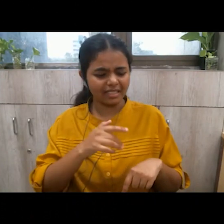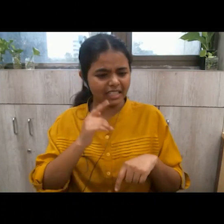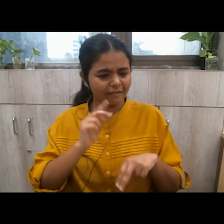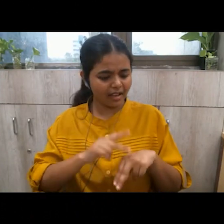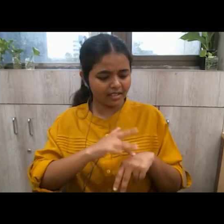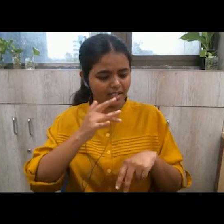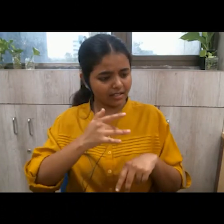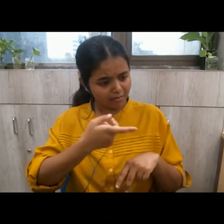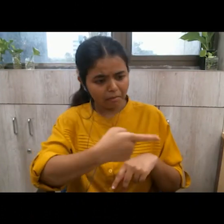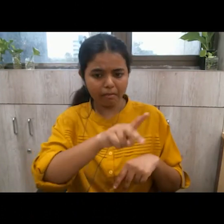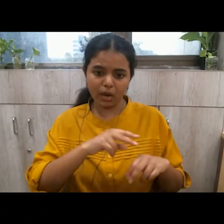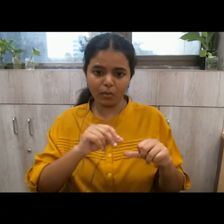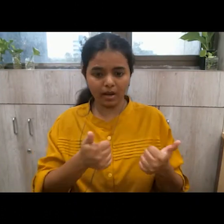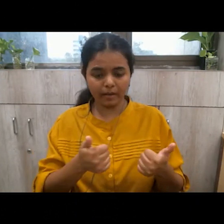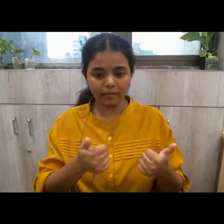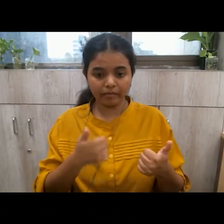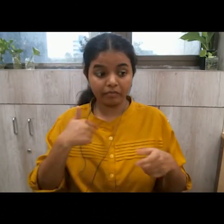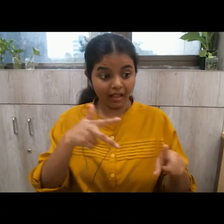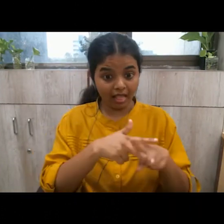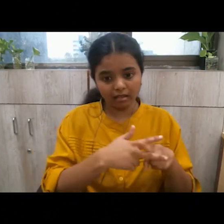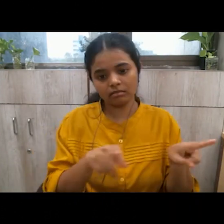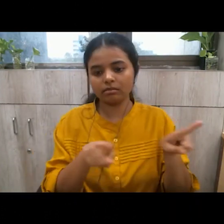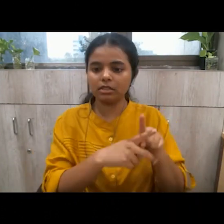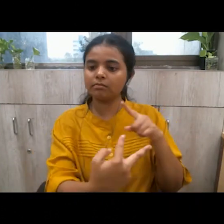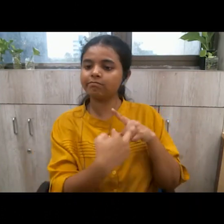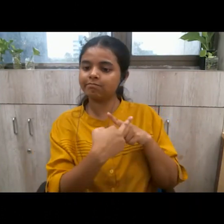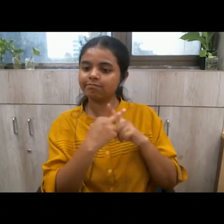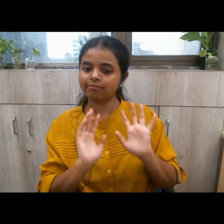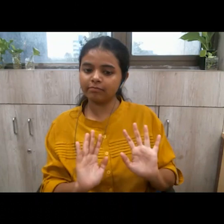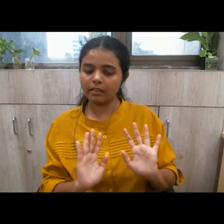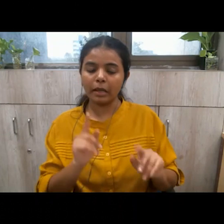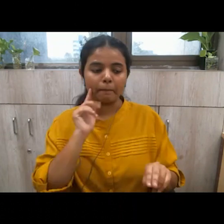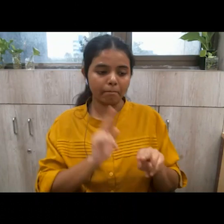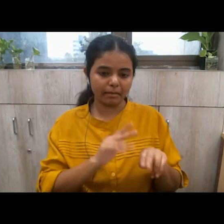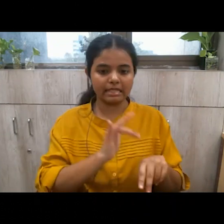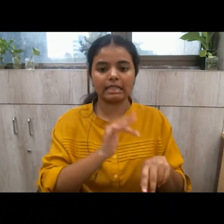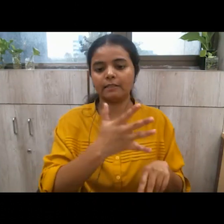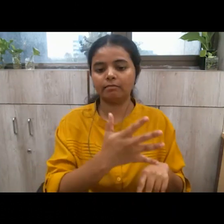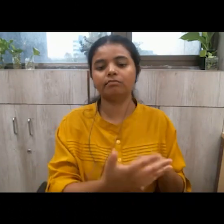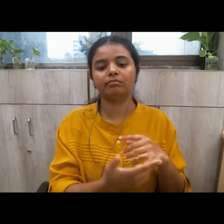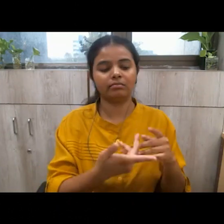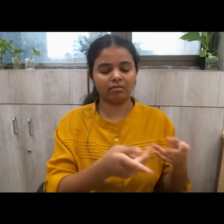how is that even possible other people even if they are being insensitive